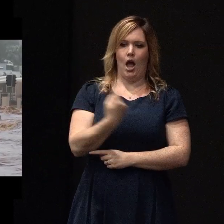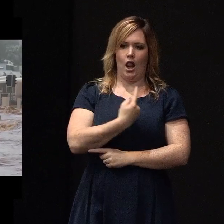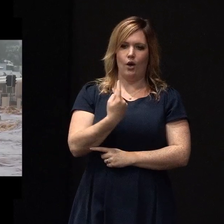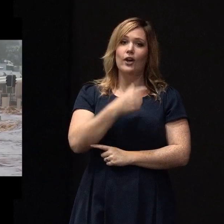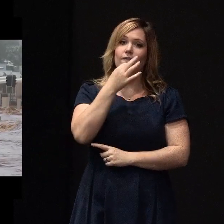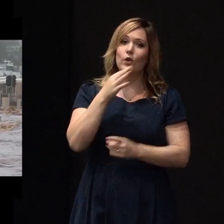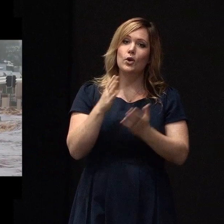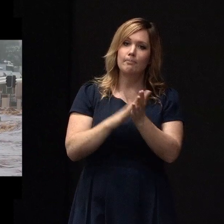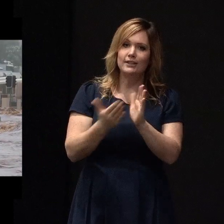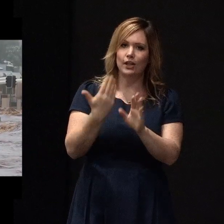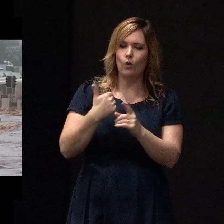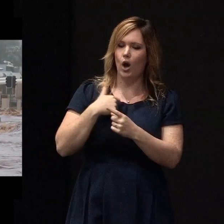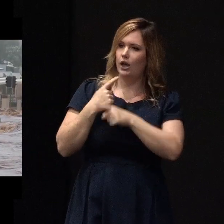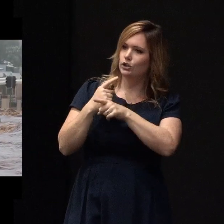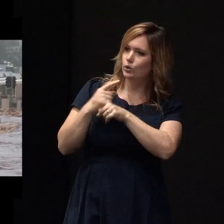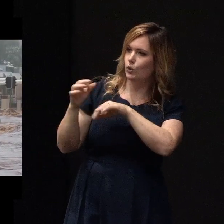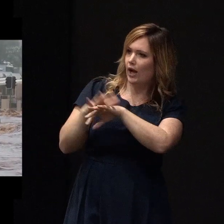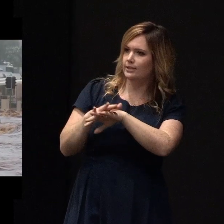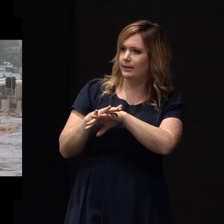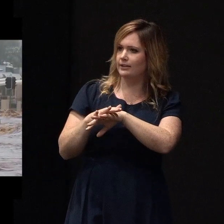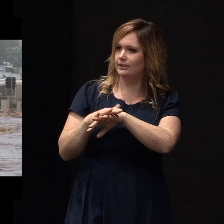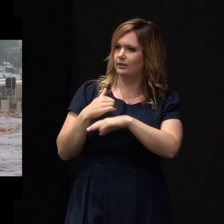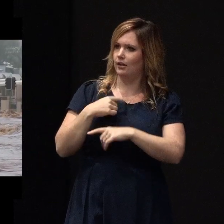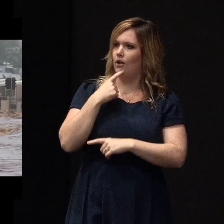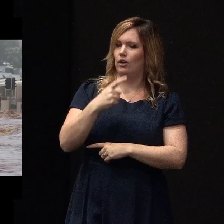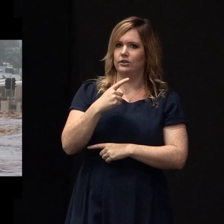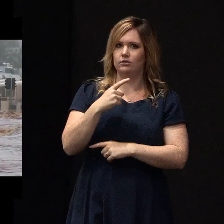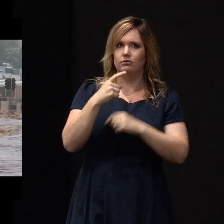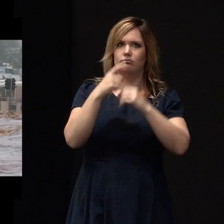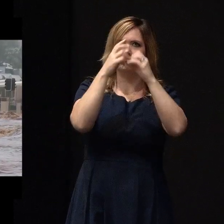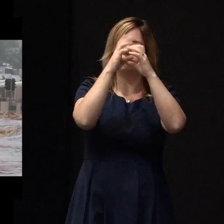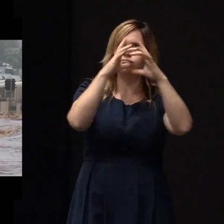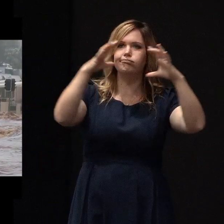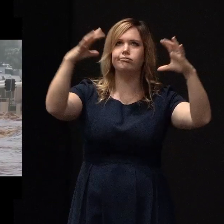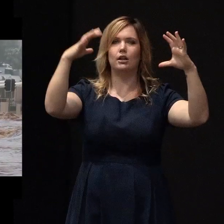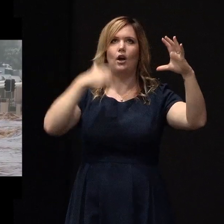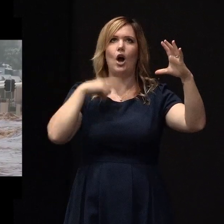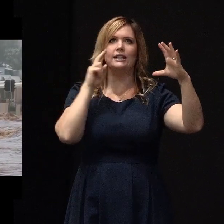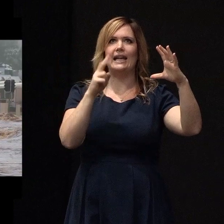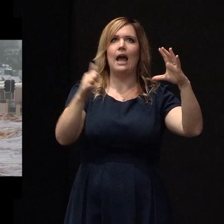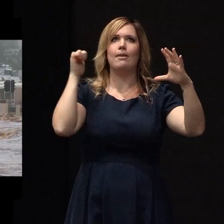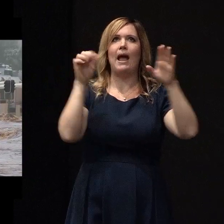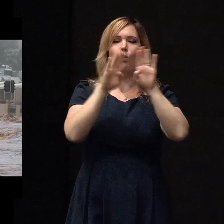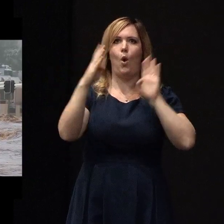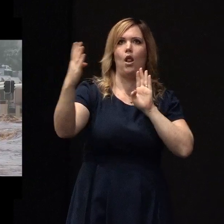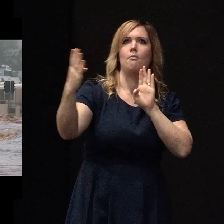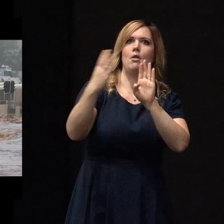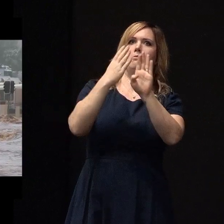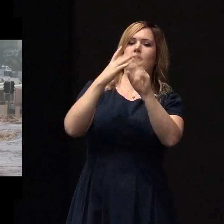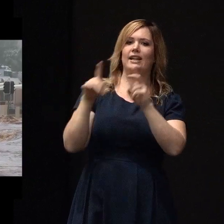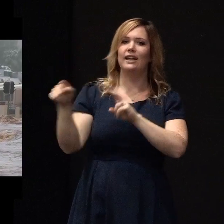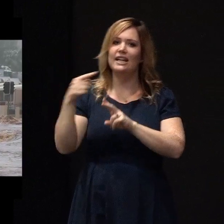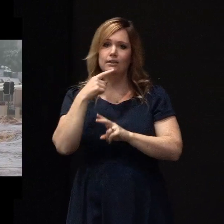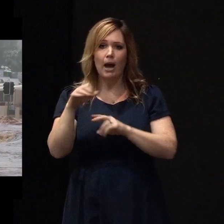months ago and said, you know, I see this brown water coming through the backyard all the time. And he said, oh yeah, I'm moving furniture all night and he's asleep.